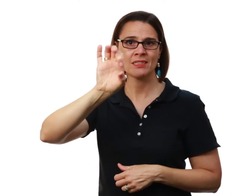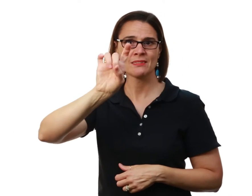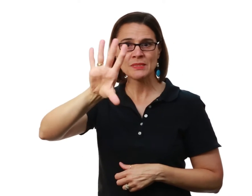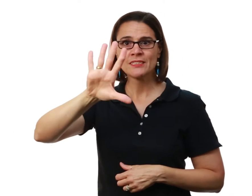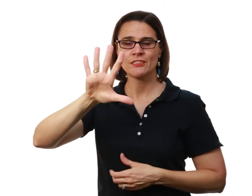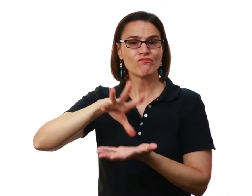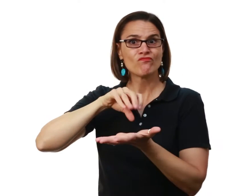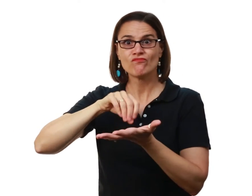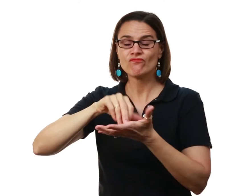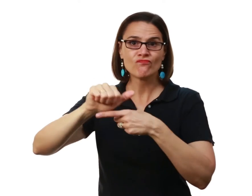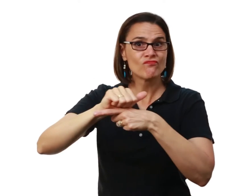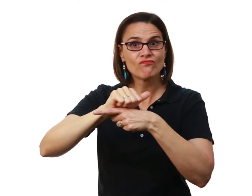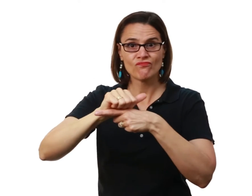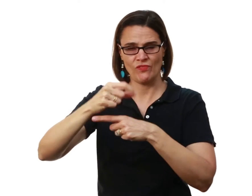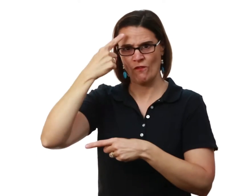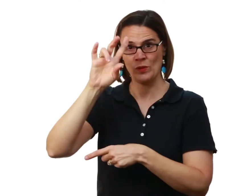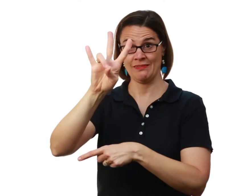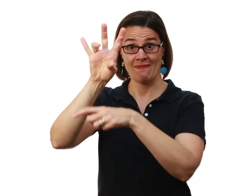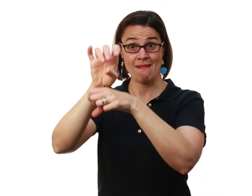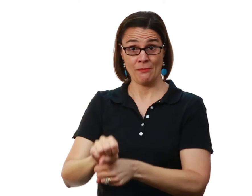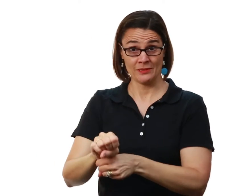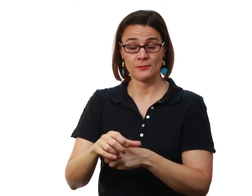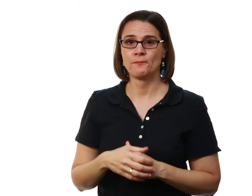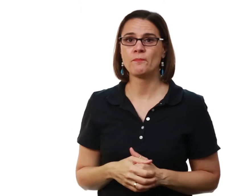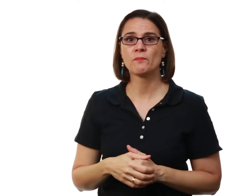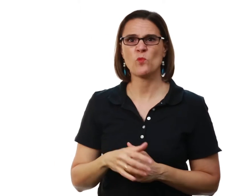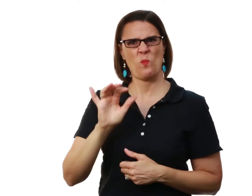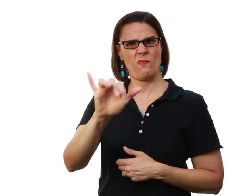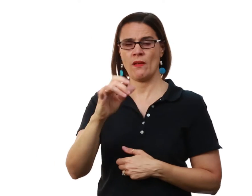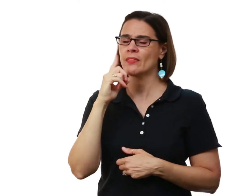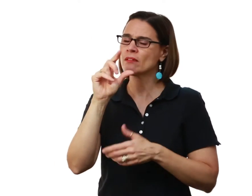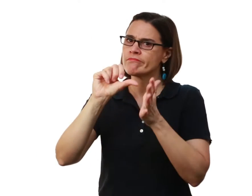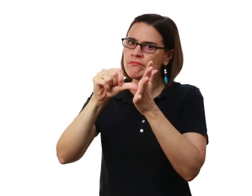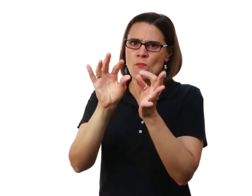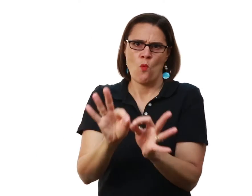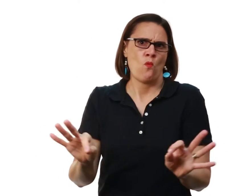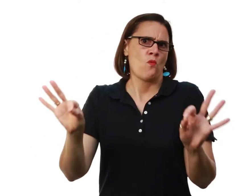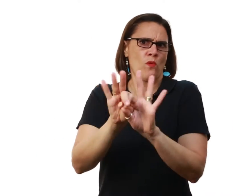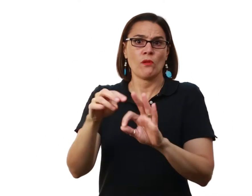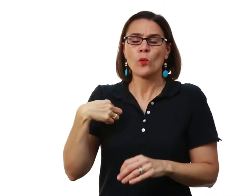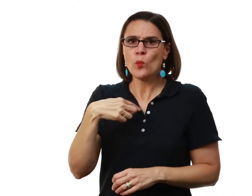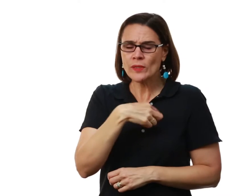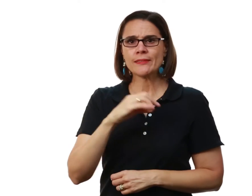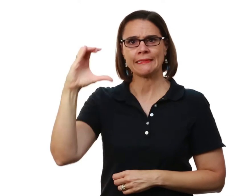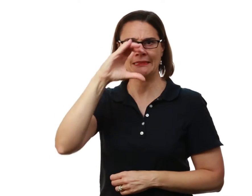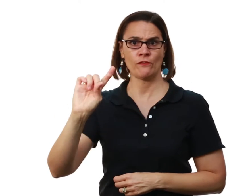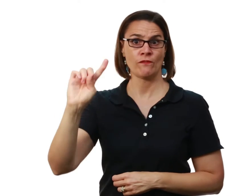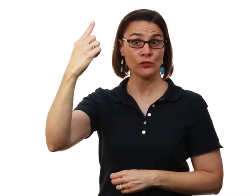FSDB did learn and have training for The Seven Habits So I think that is something that is a key point for all of us to remember